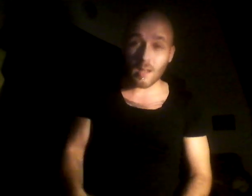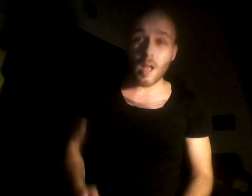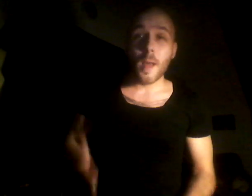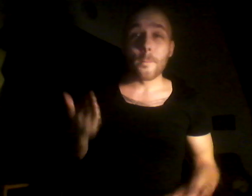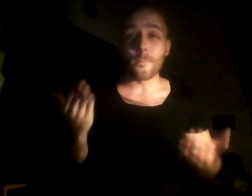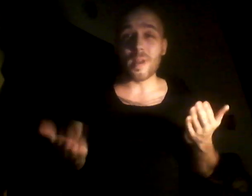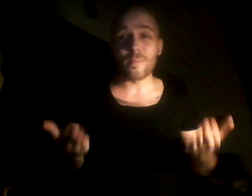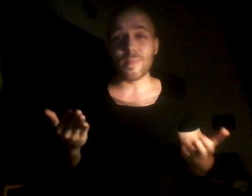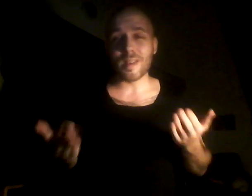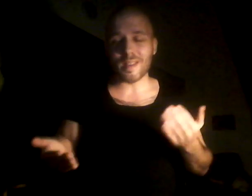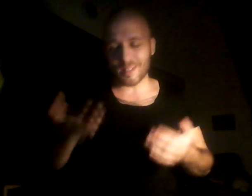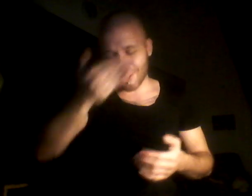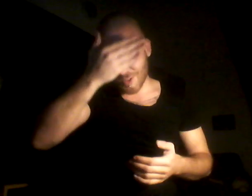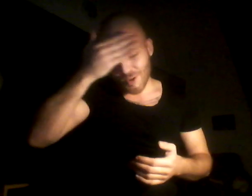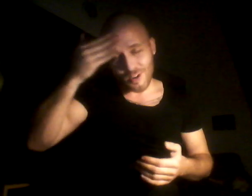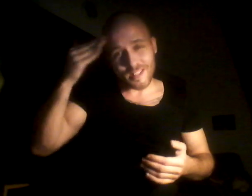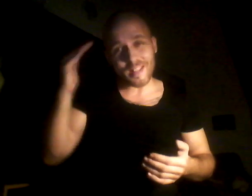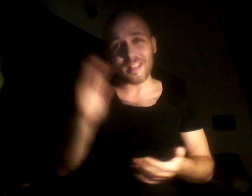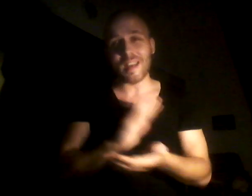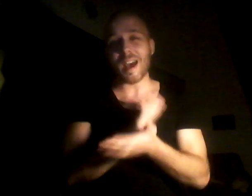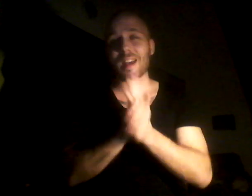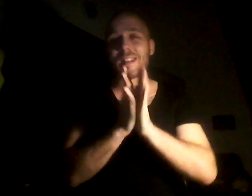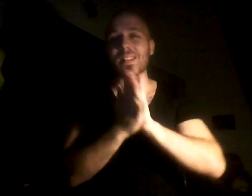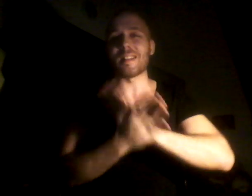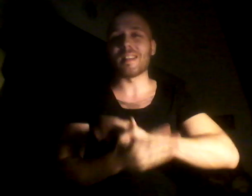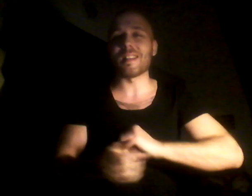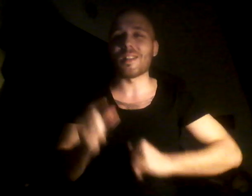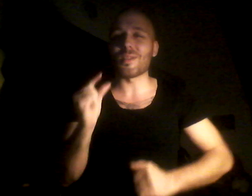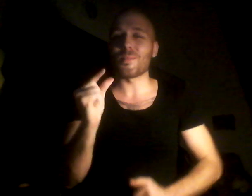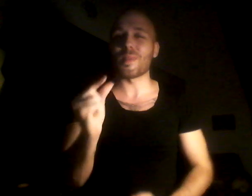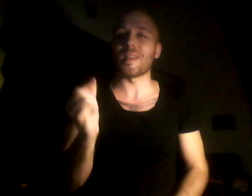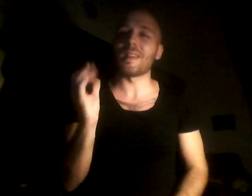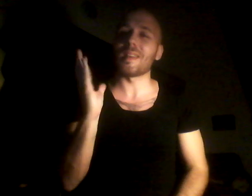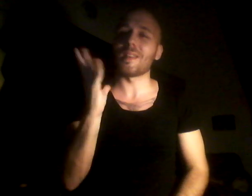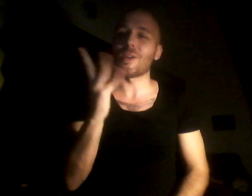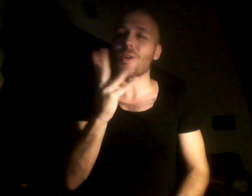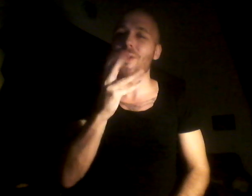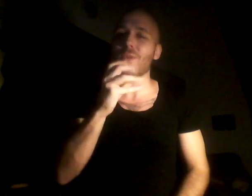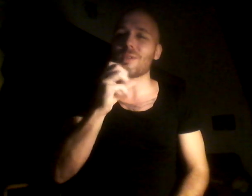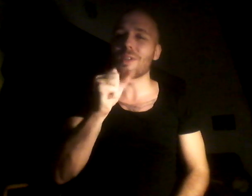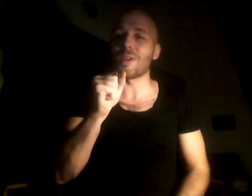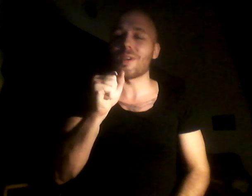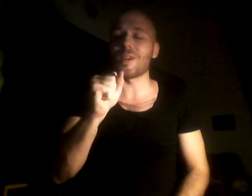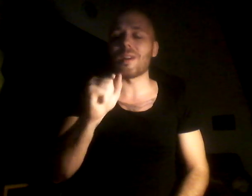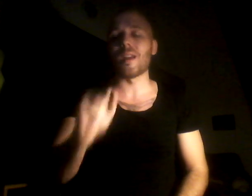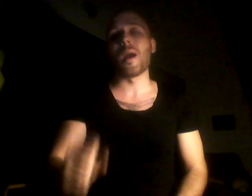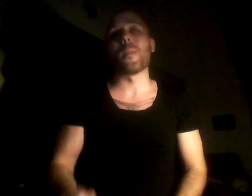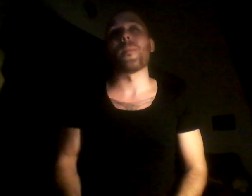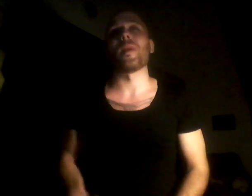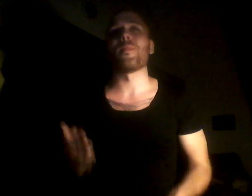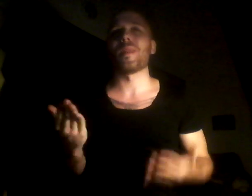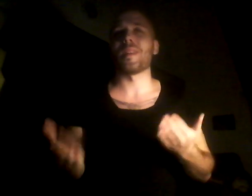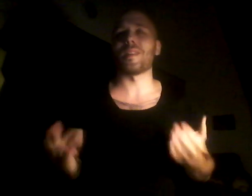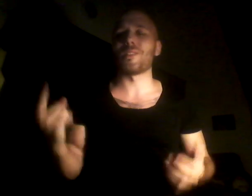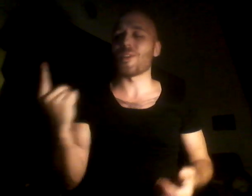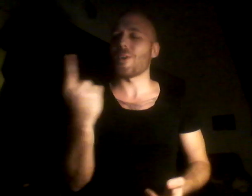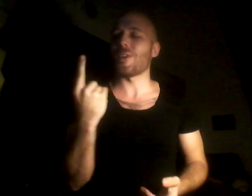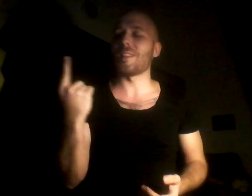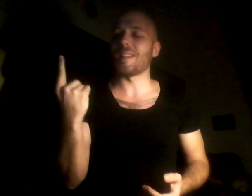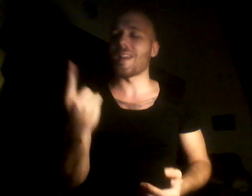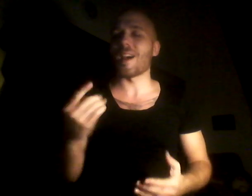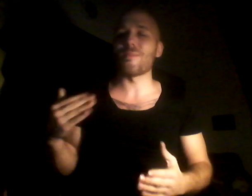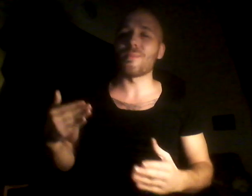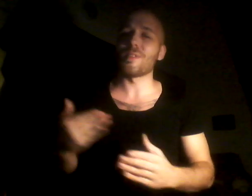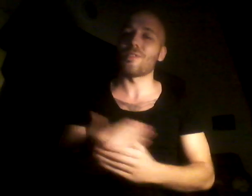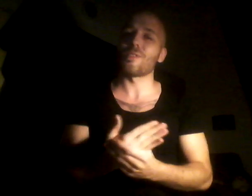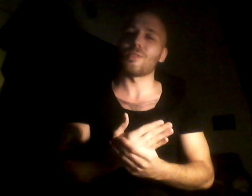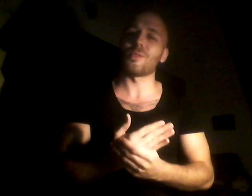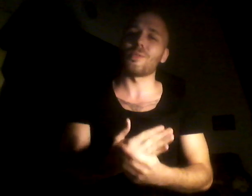Maybe it's cause I got a little bit older Maybe it's all that I've been through